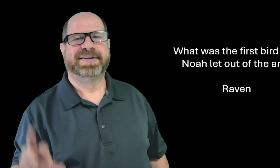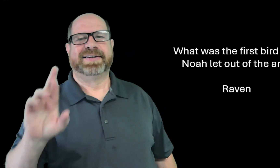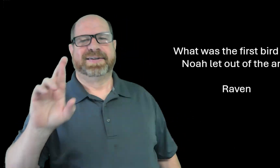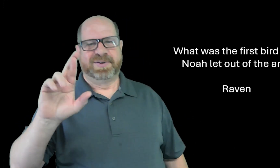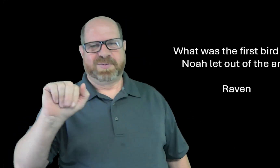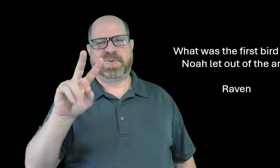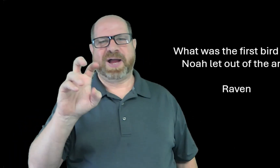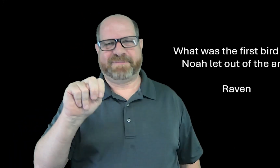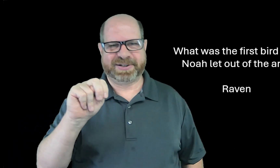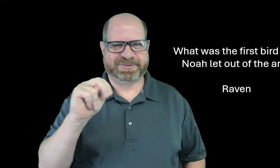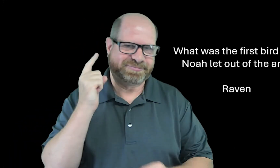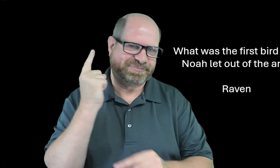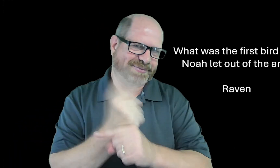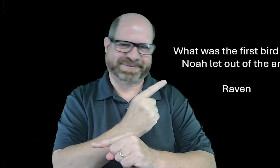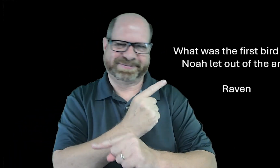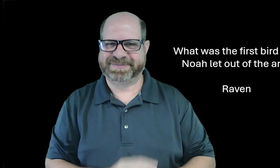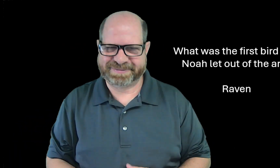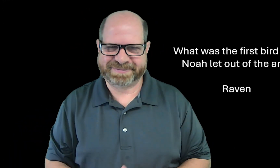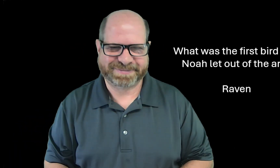A raven. That one's right.